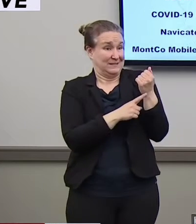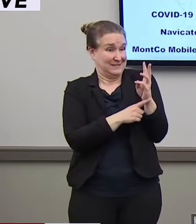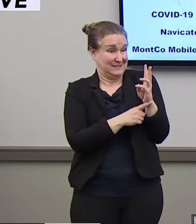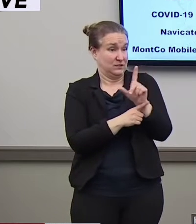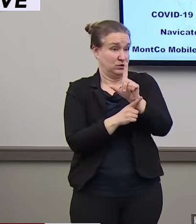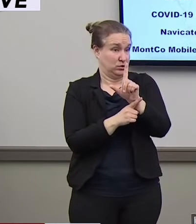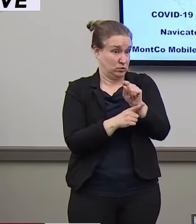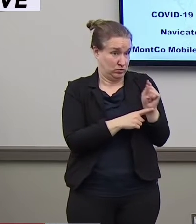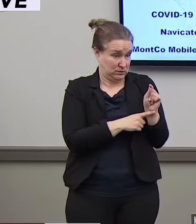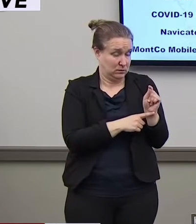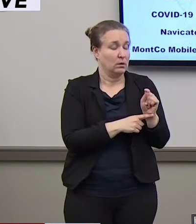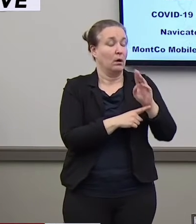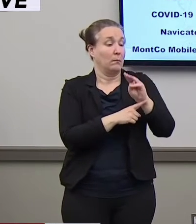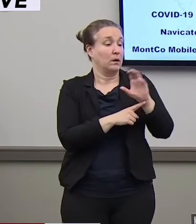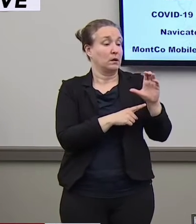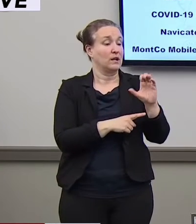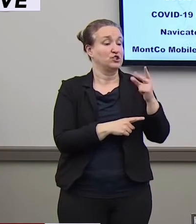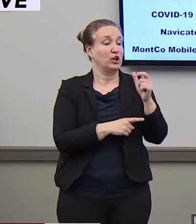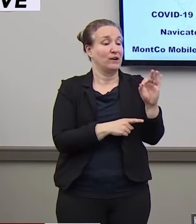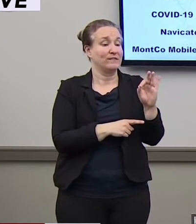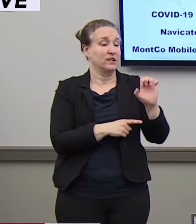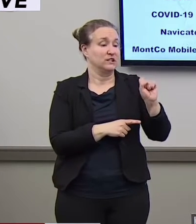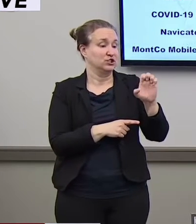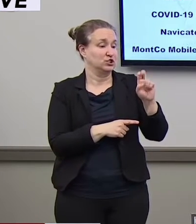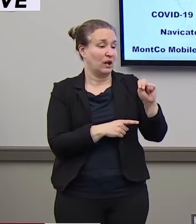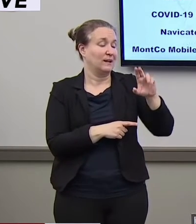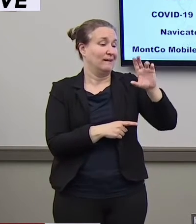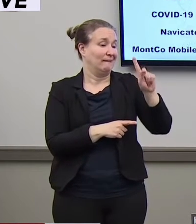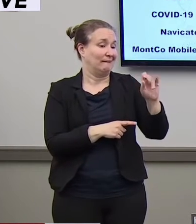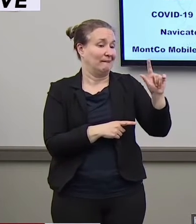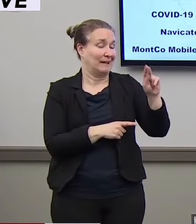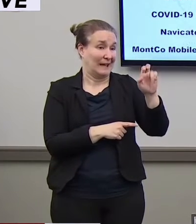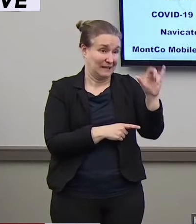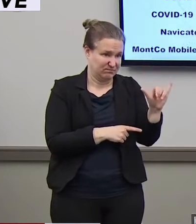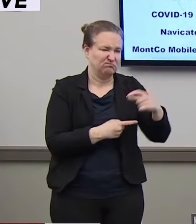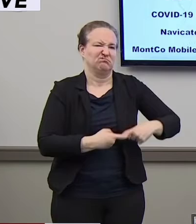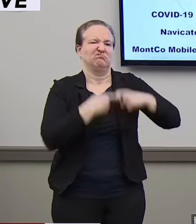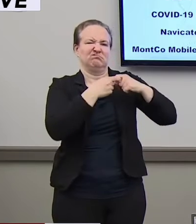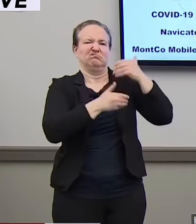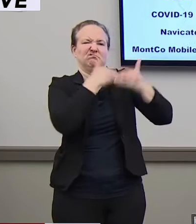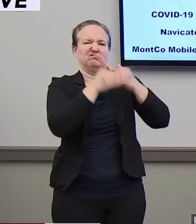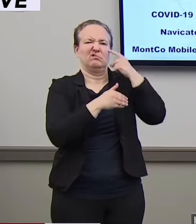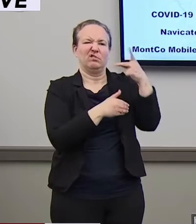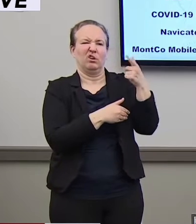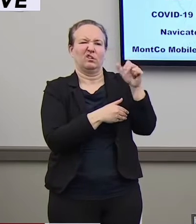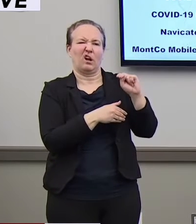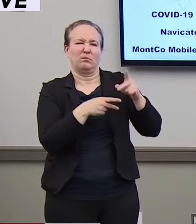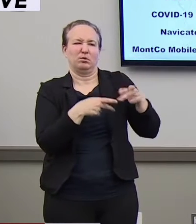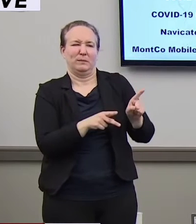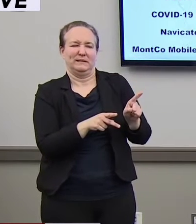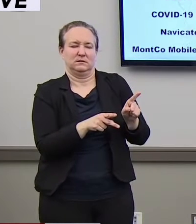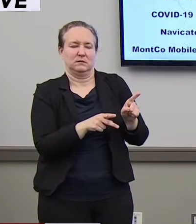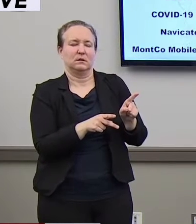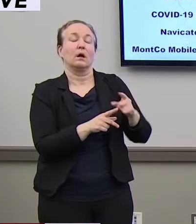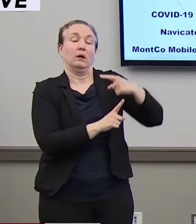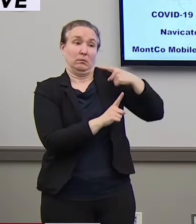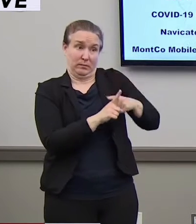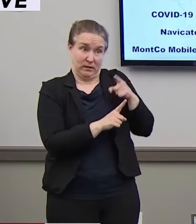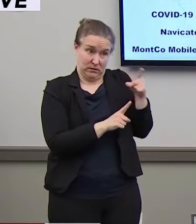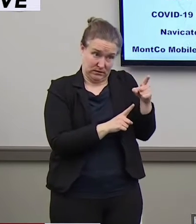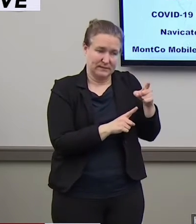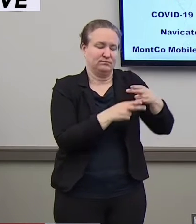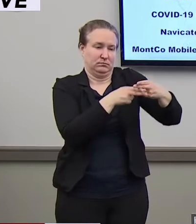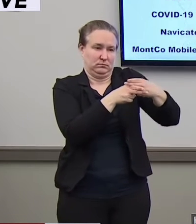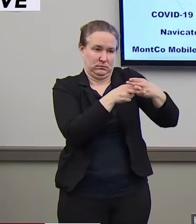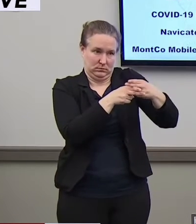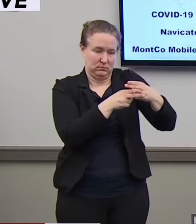2020, Montgomery County Sheriff Sean Kilkenny suspended the processing of gun permits. Furthermore, Sheriff Kilkenny has